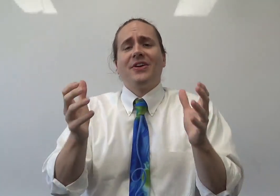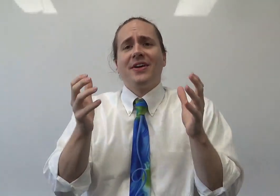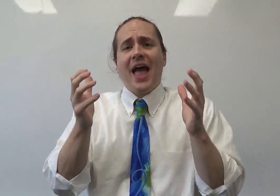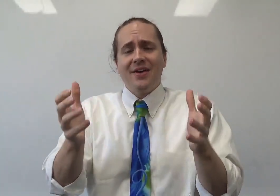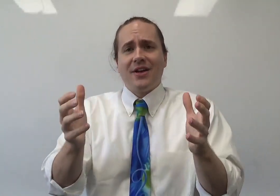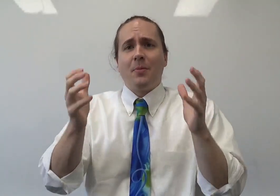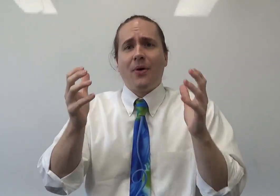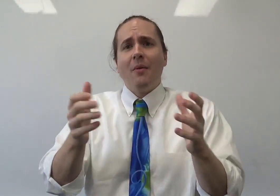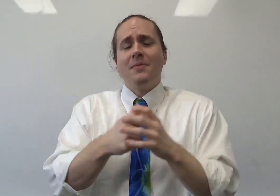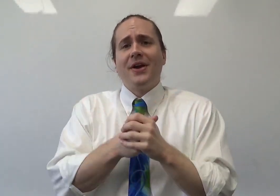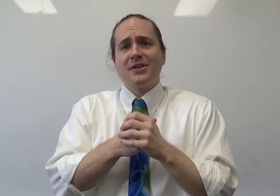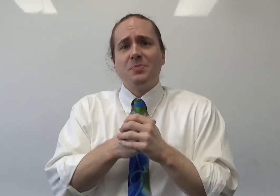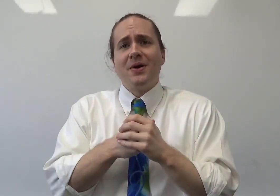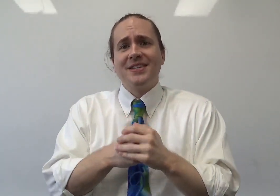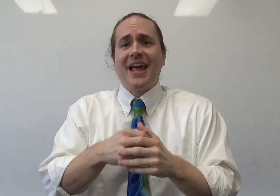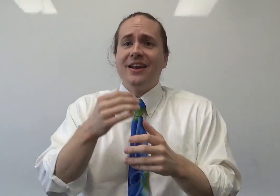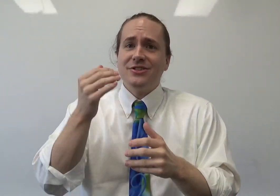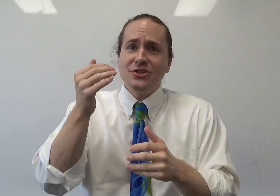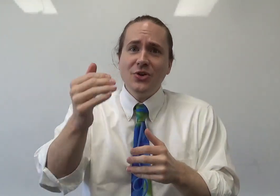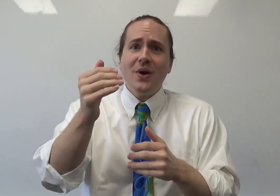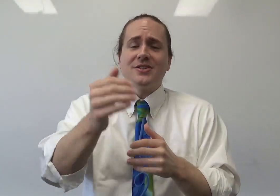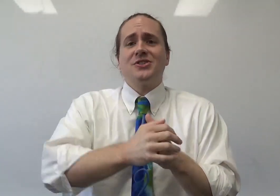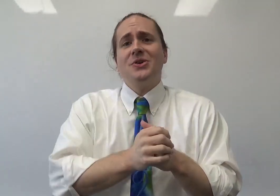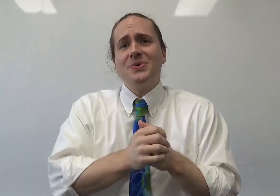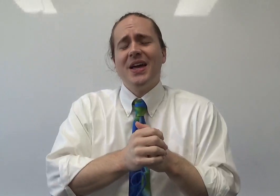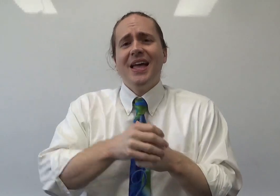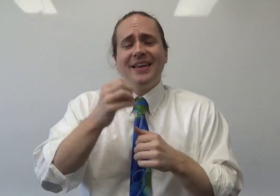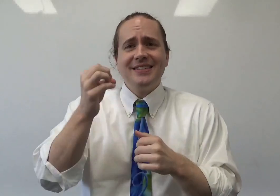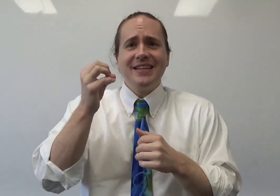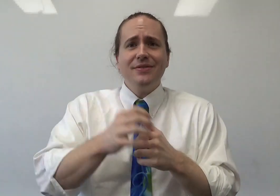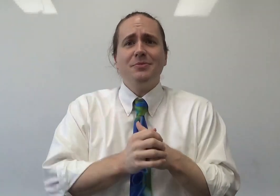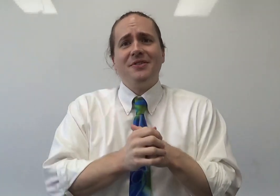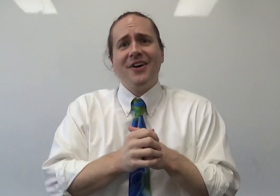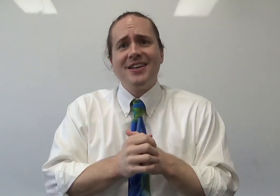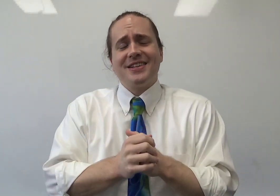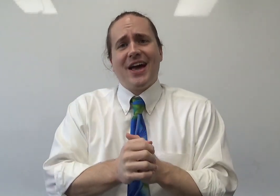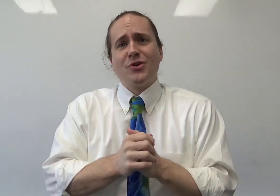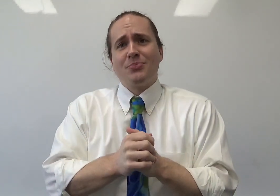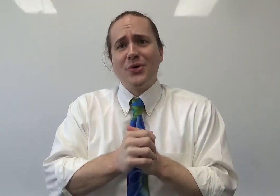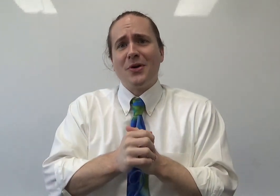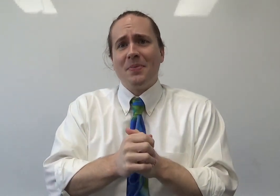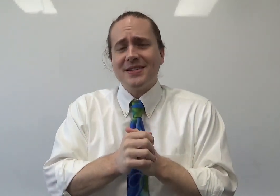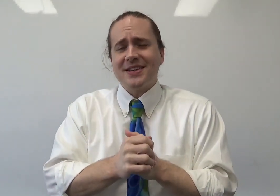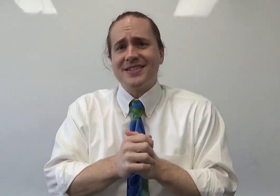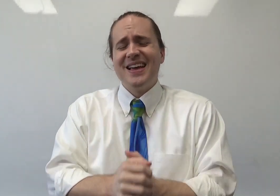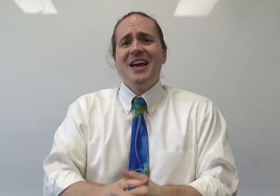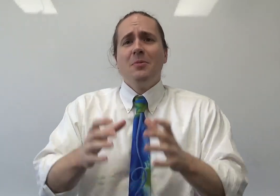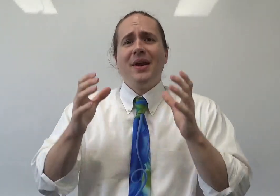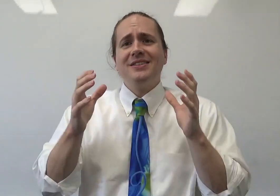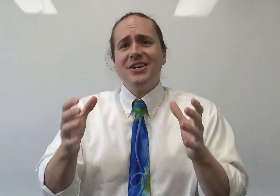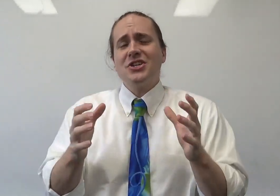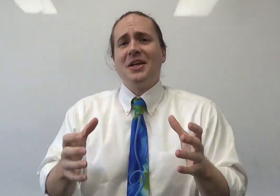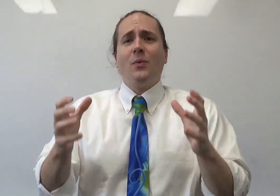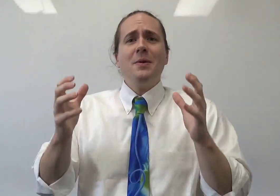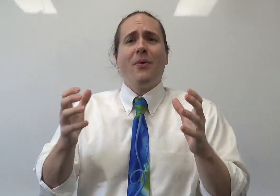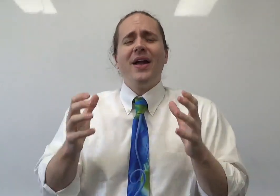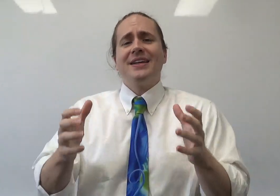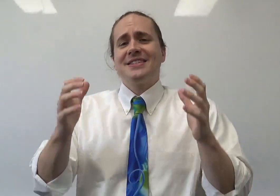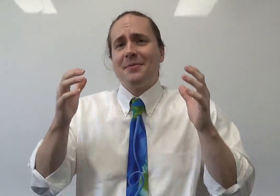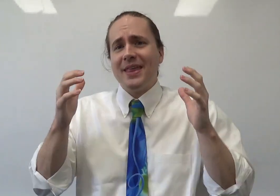they're having, a problem they're experiencing. And as you, as a student, get to give them advice on how to improve their business. But additionally, we bring in some of